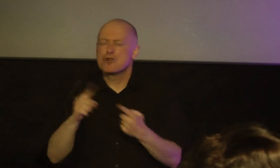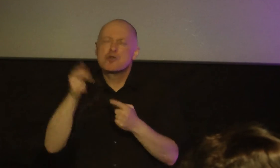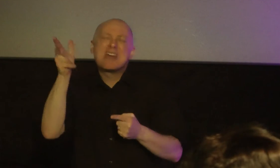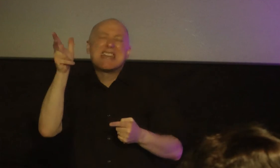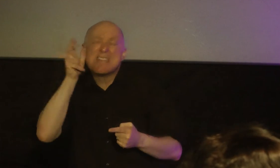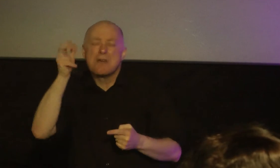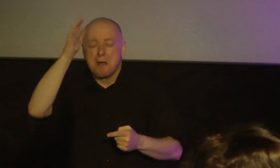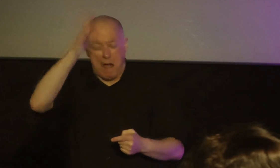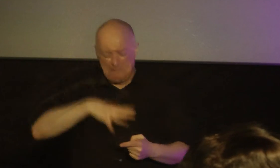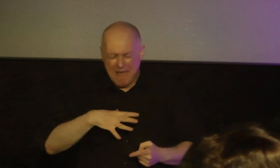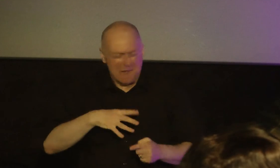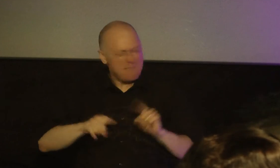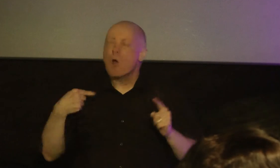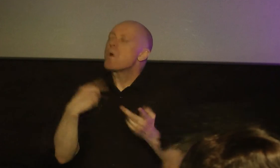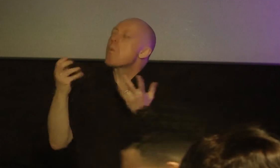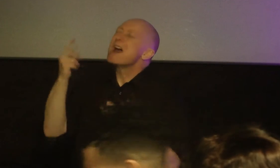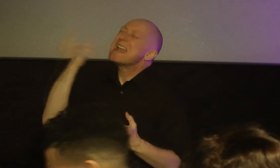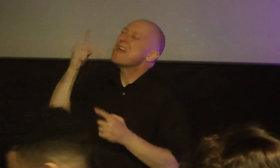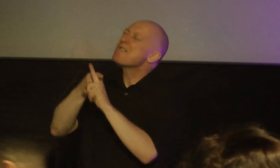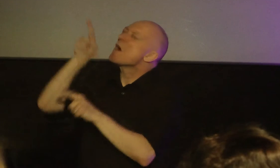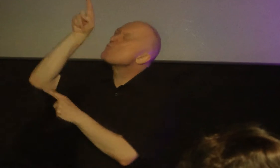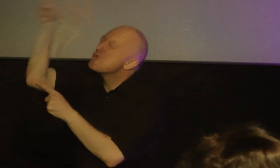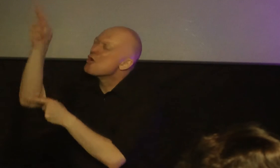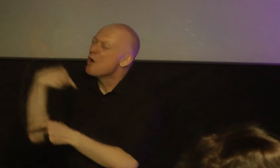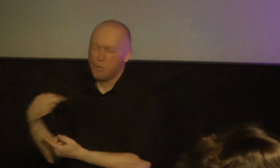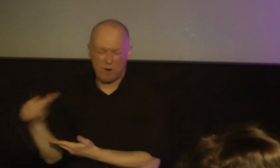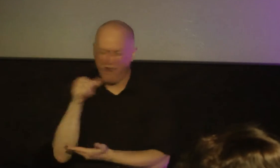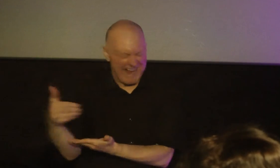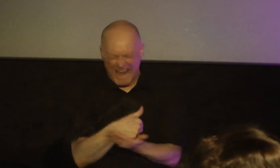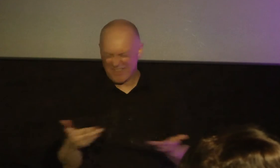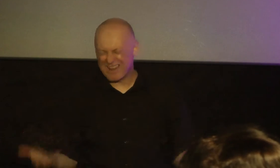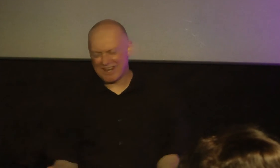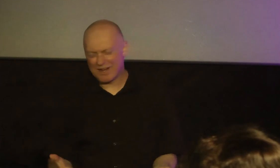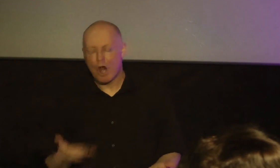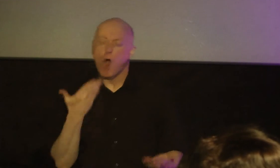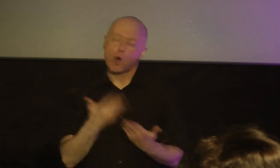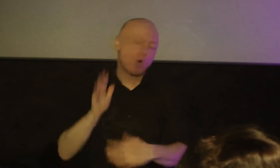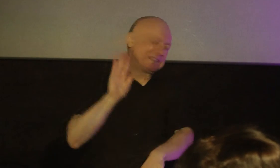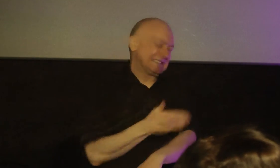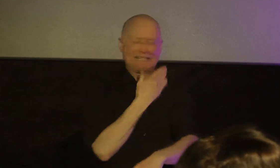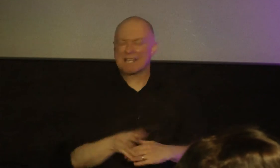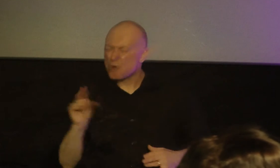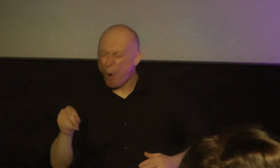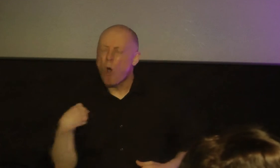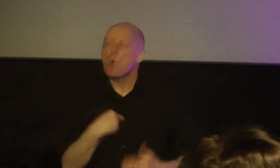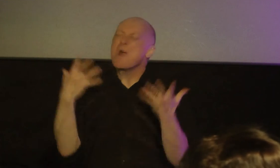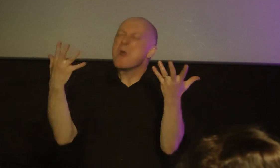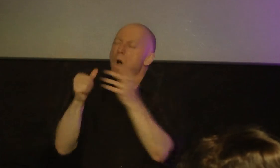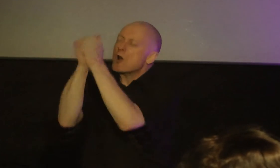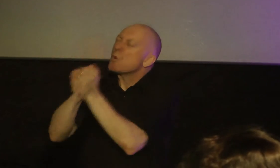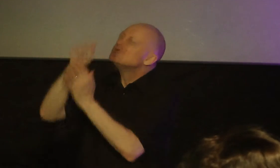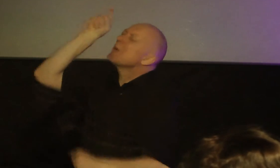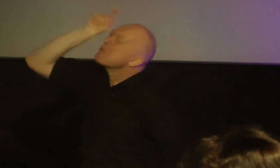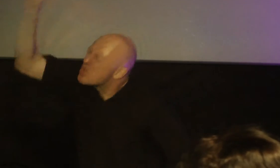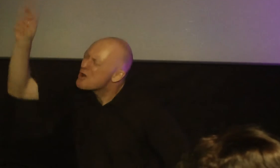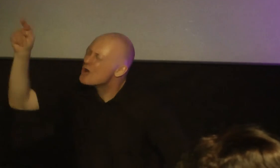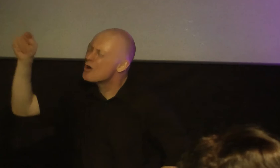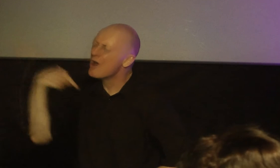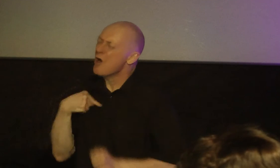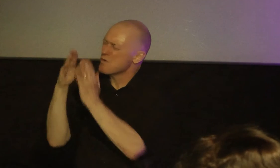want to hear from you we haven't gathered here to listen some good singing we want to worship you and we pray lord that